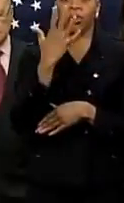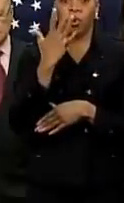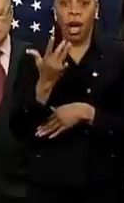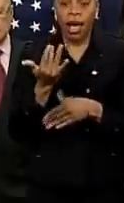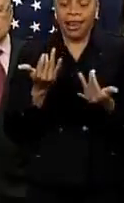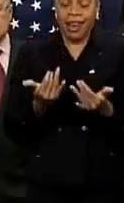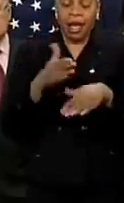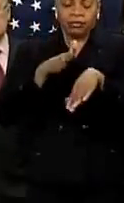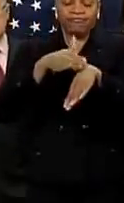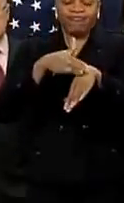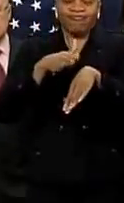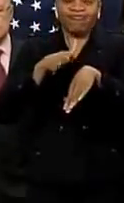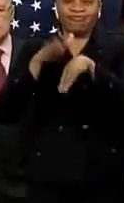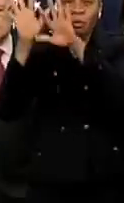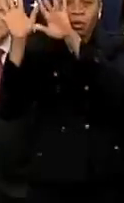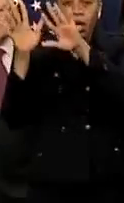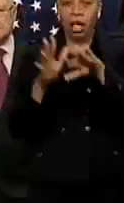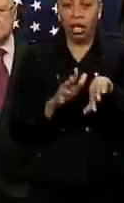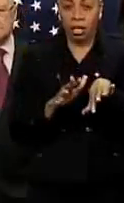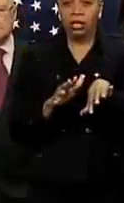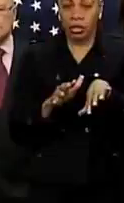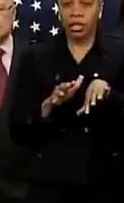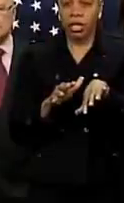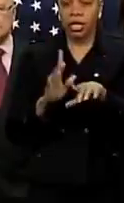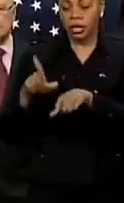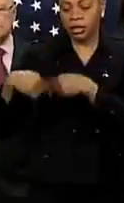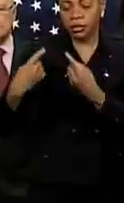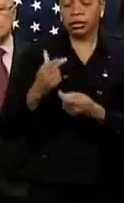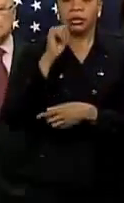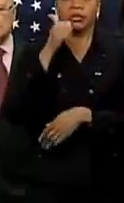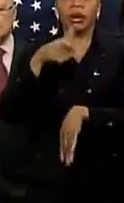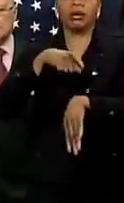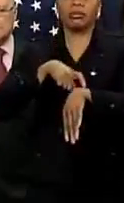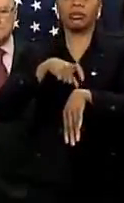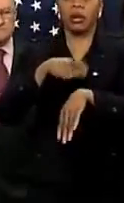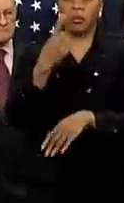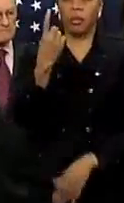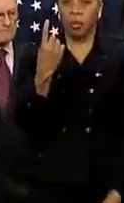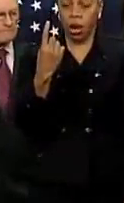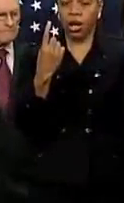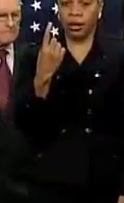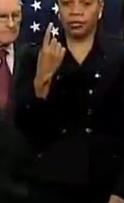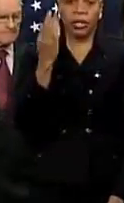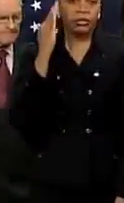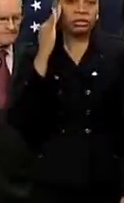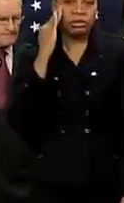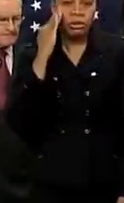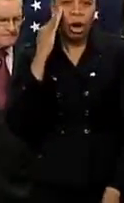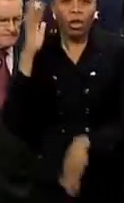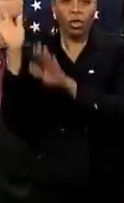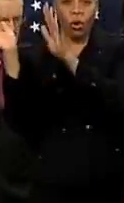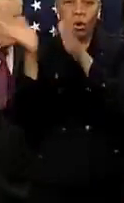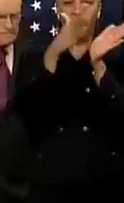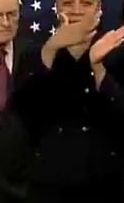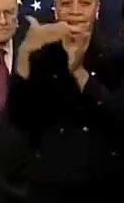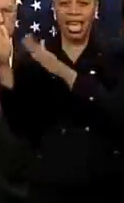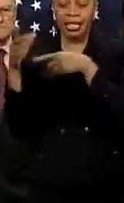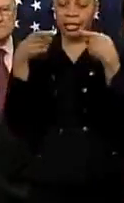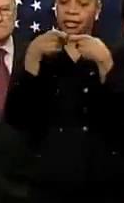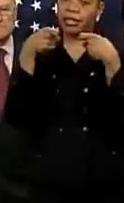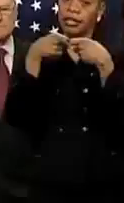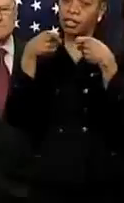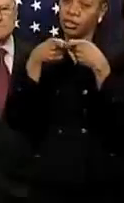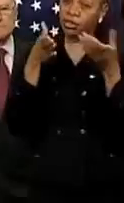warning through 1 p.m. on Saturday. As New Yorkers know all too well, high winds can also disrupt electrical